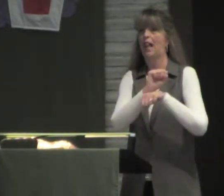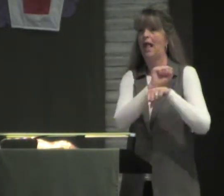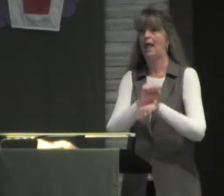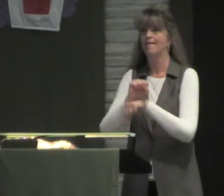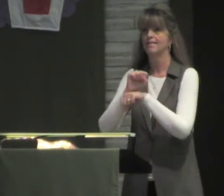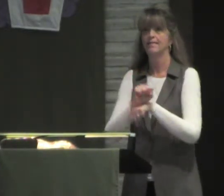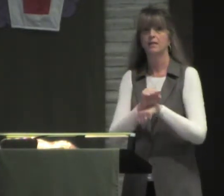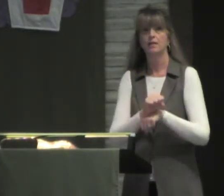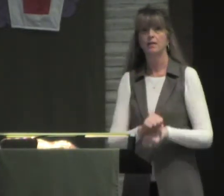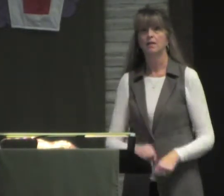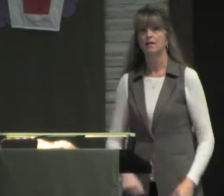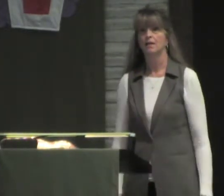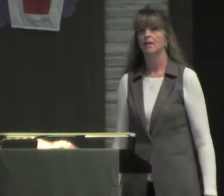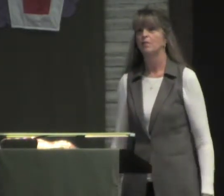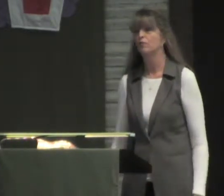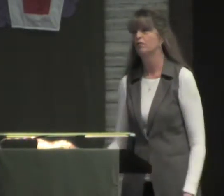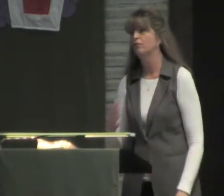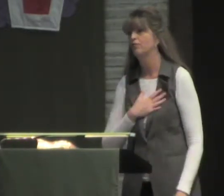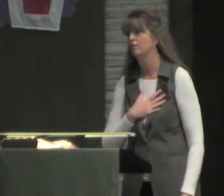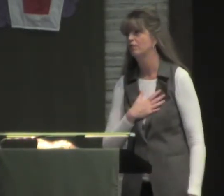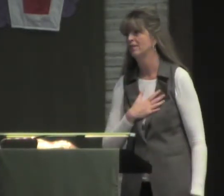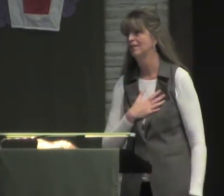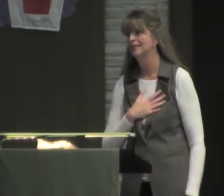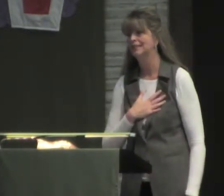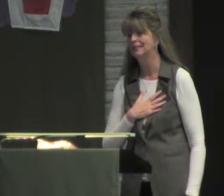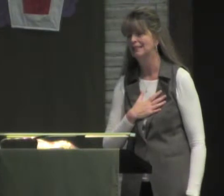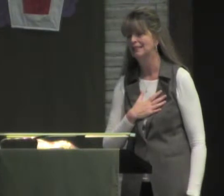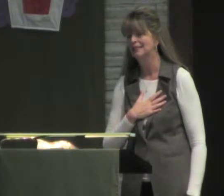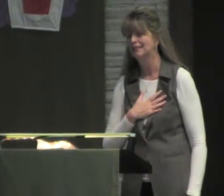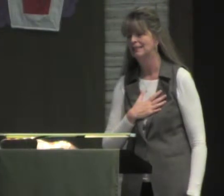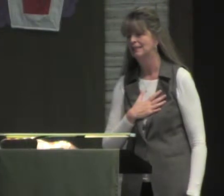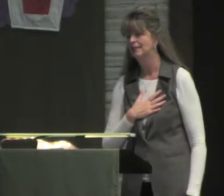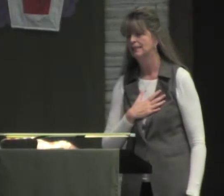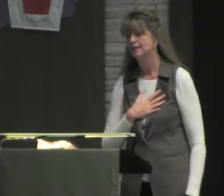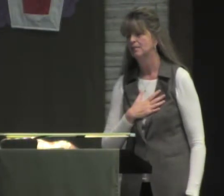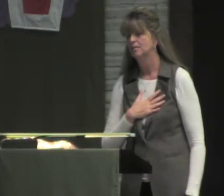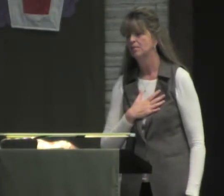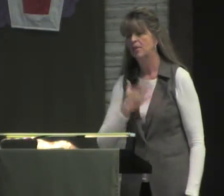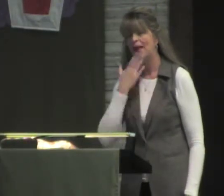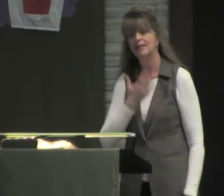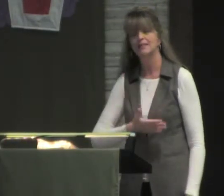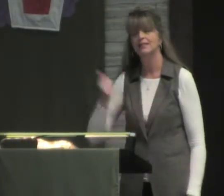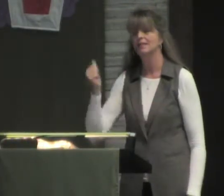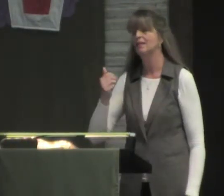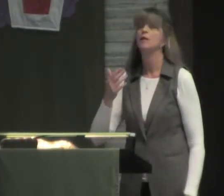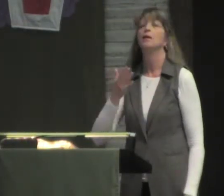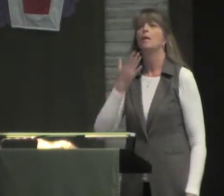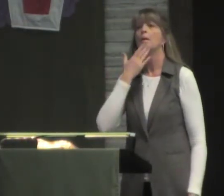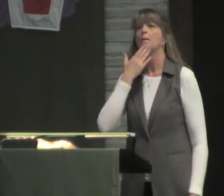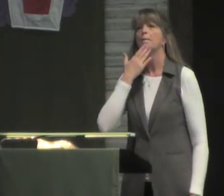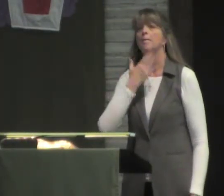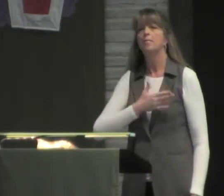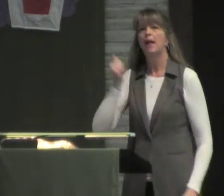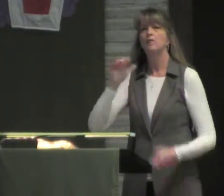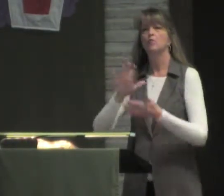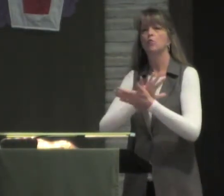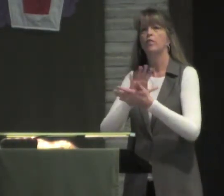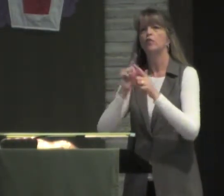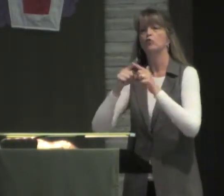have seen the movie, 12 Years a Slave, it was just soul-wrenching. It was one of the best